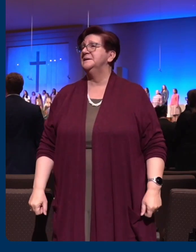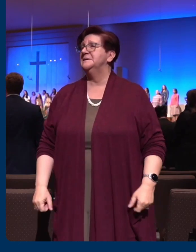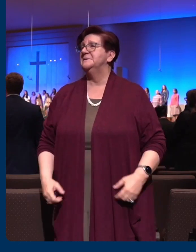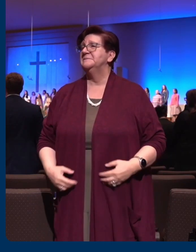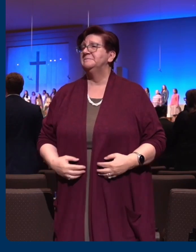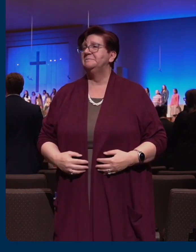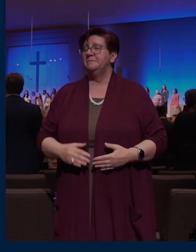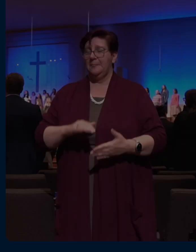reigns Thank you. Thank